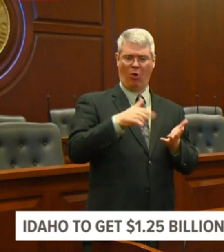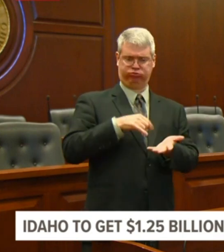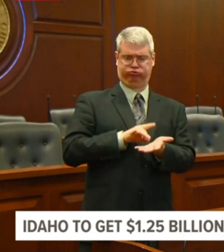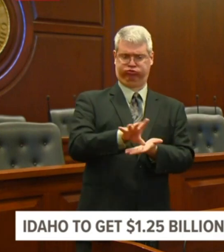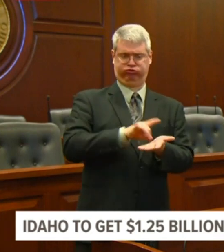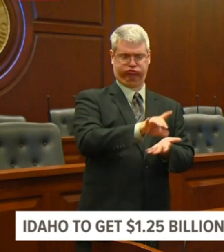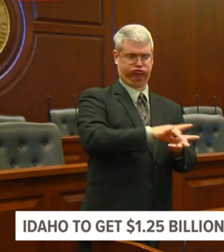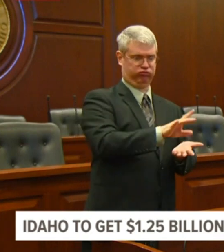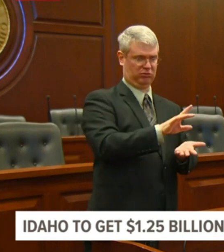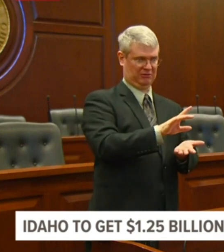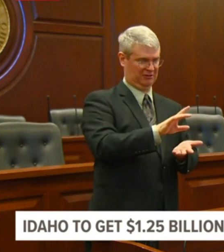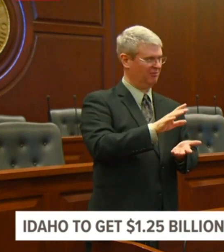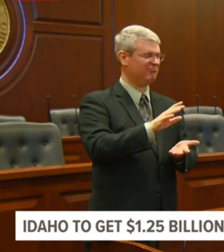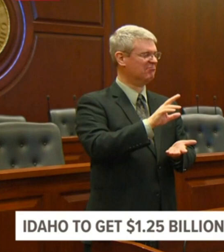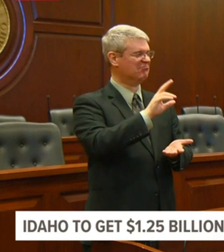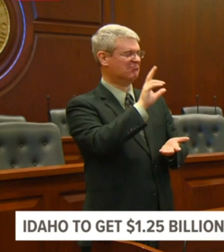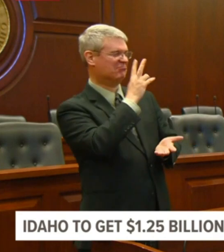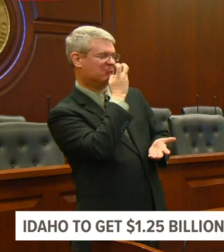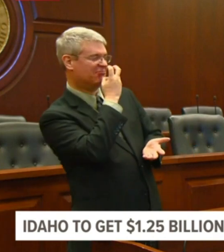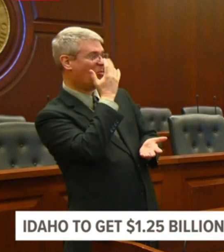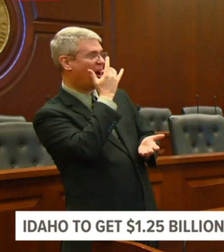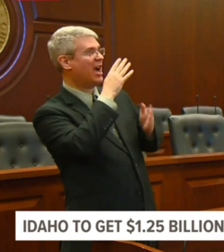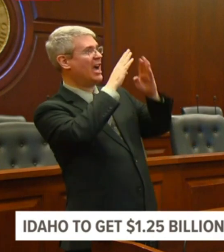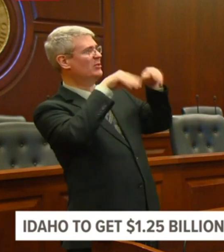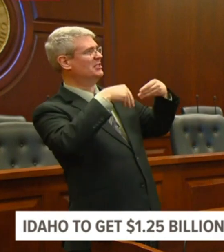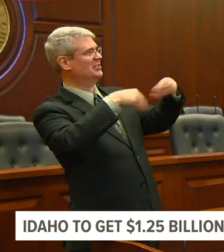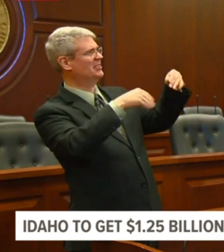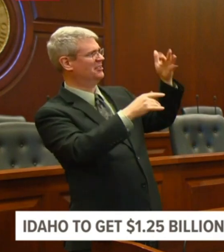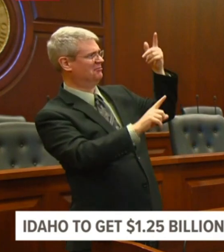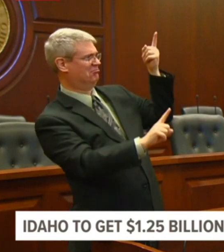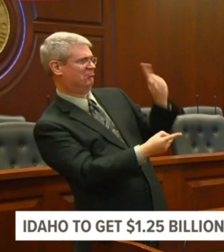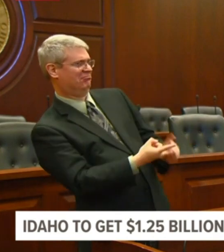They just need to be patient. We're counseling them to do that.